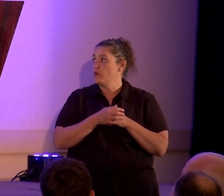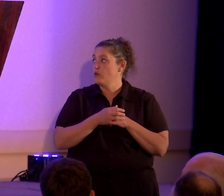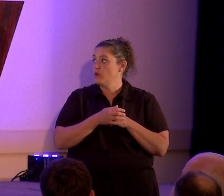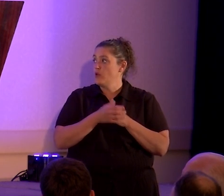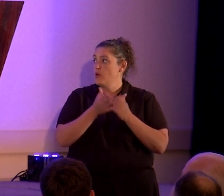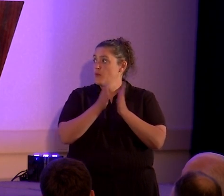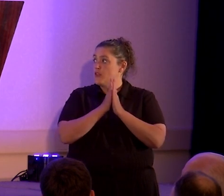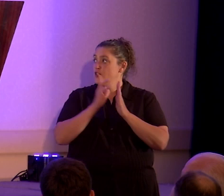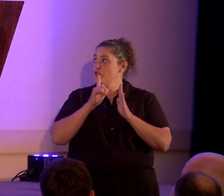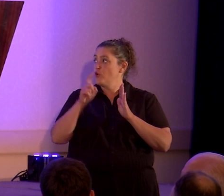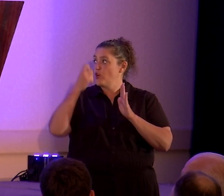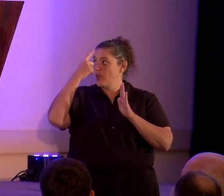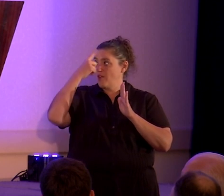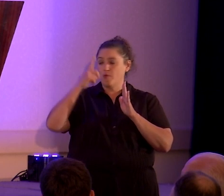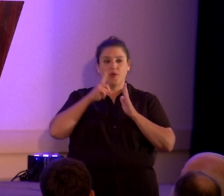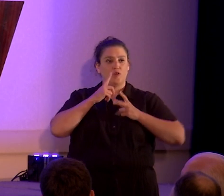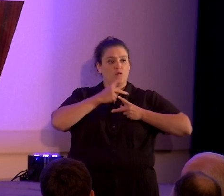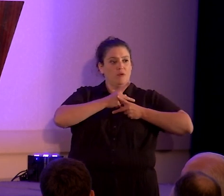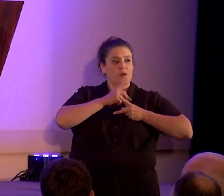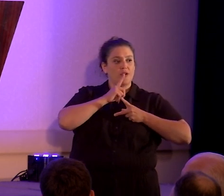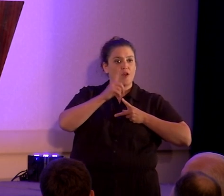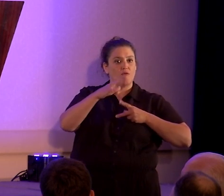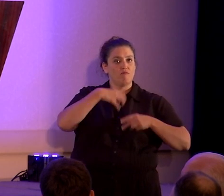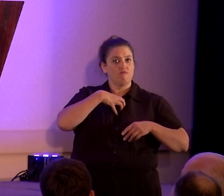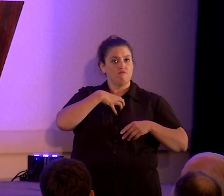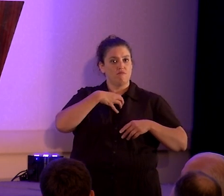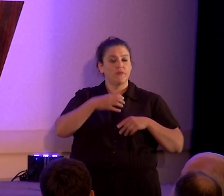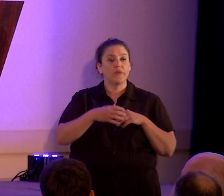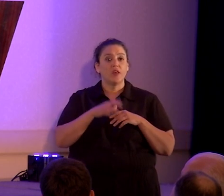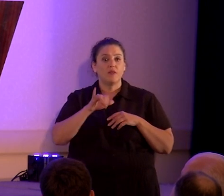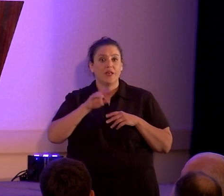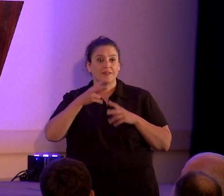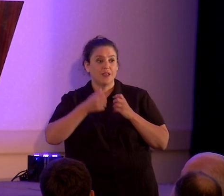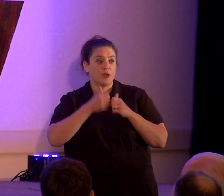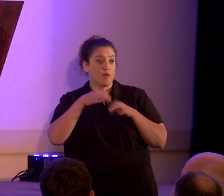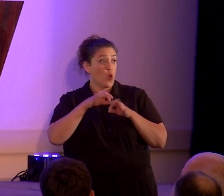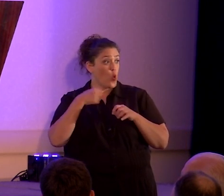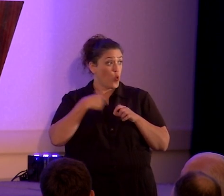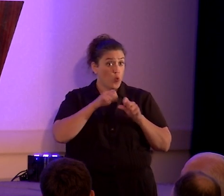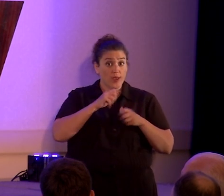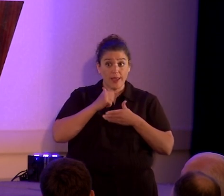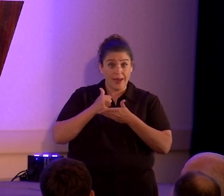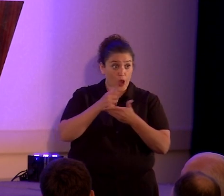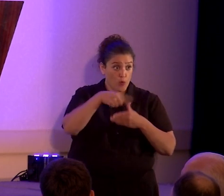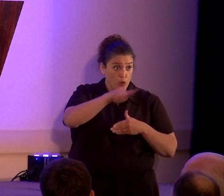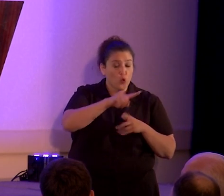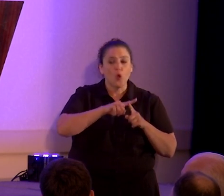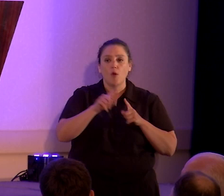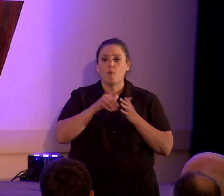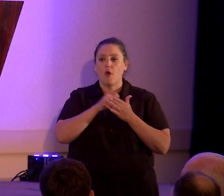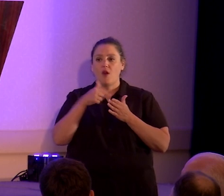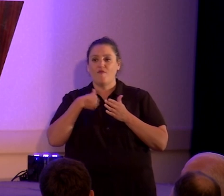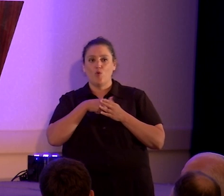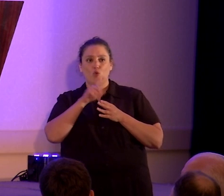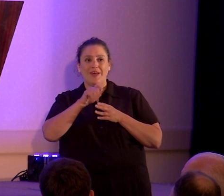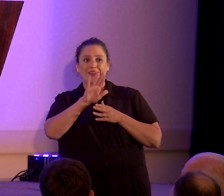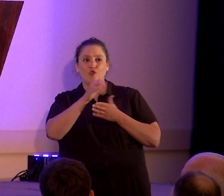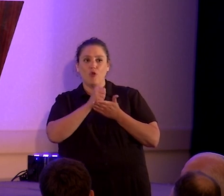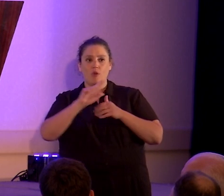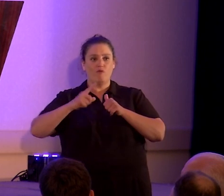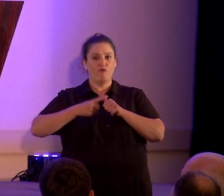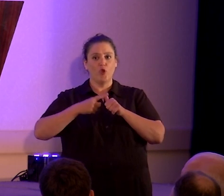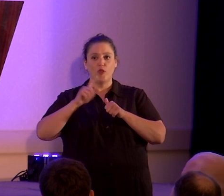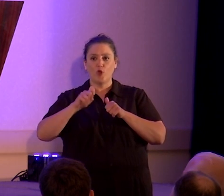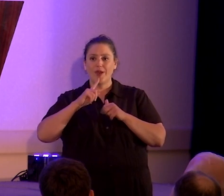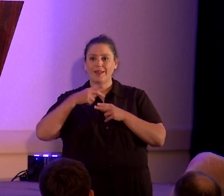of grievances. This is one of the, this is the second most important thing. We can help you, but often we need your help to help you. There has